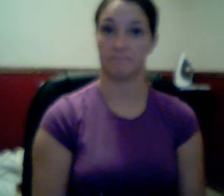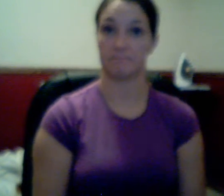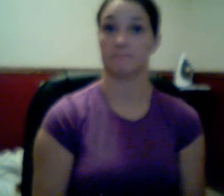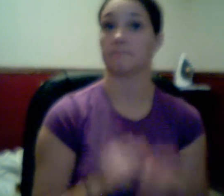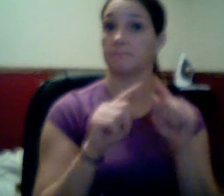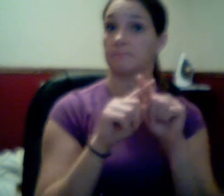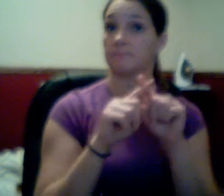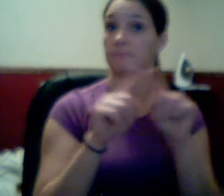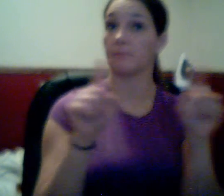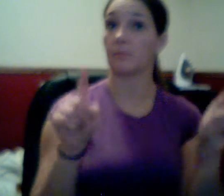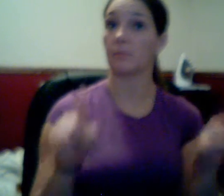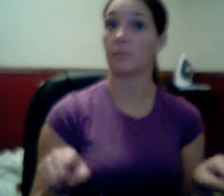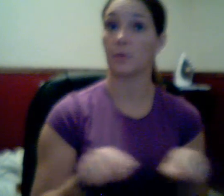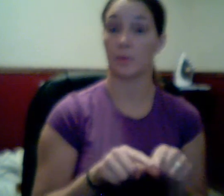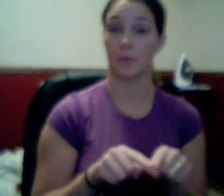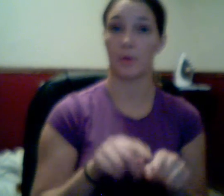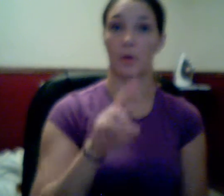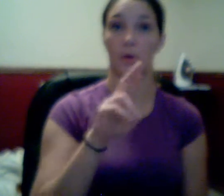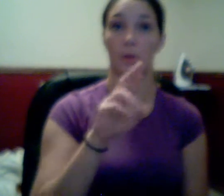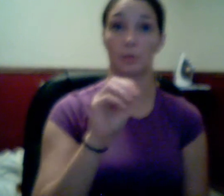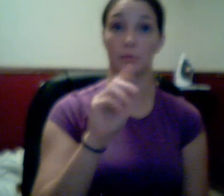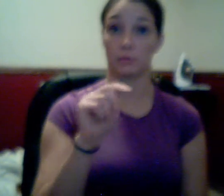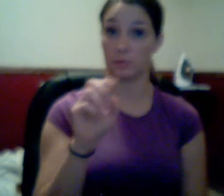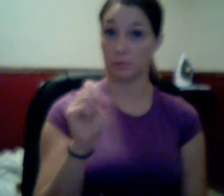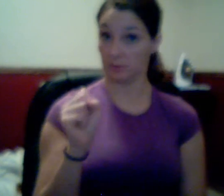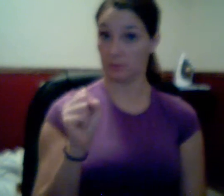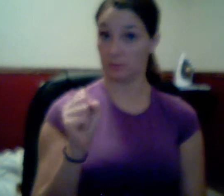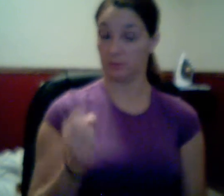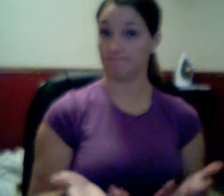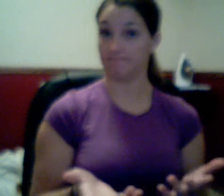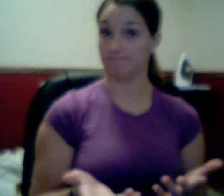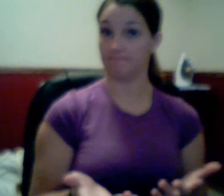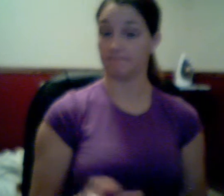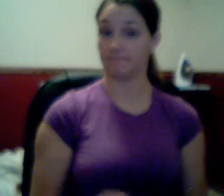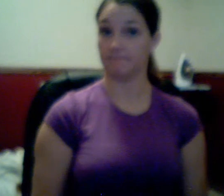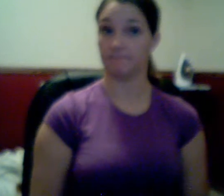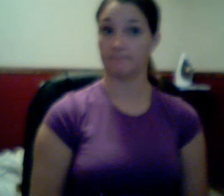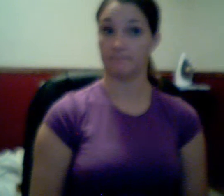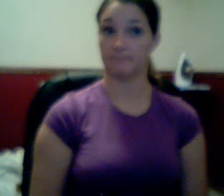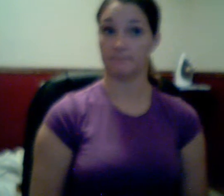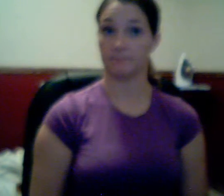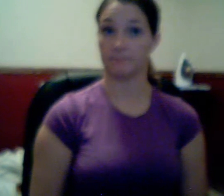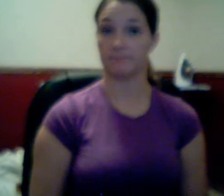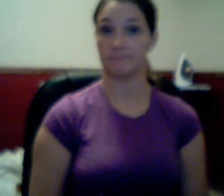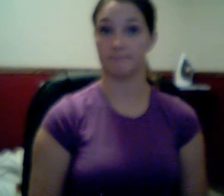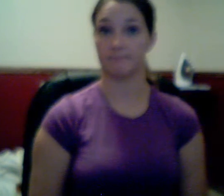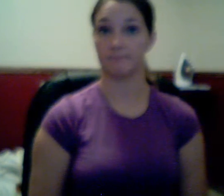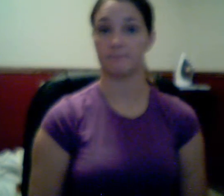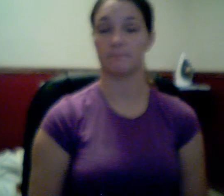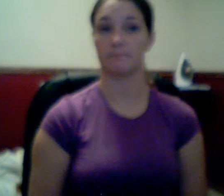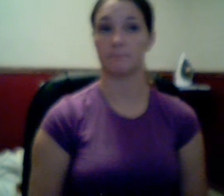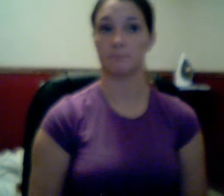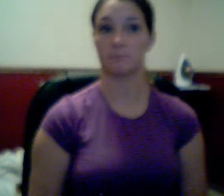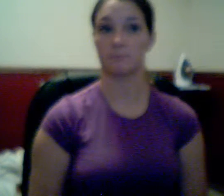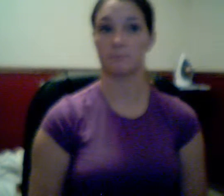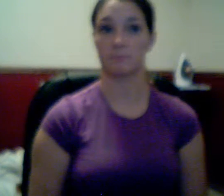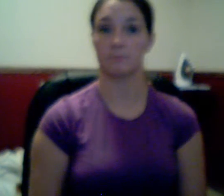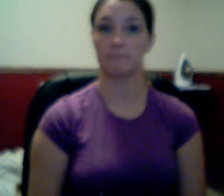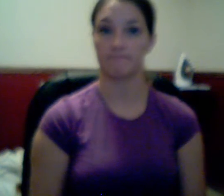Ah, right here, above the x-square key. That's why you input a square root. Now, on some lower-end model